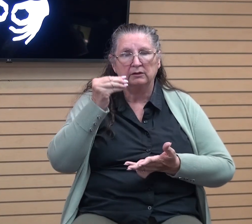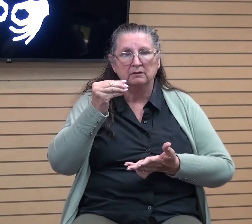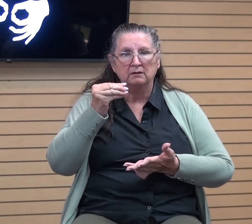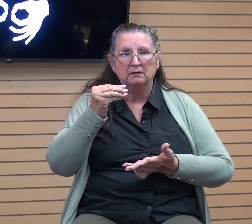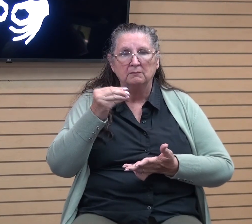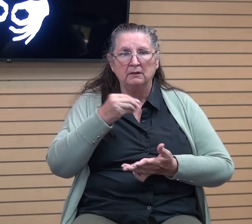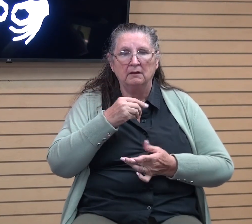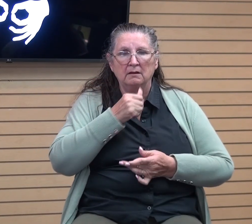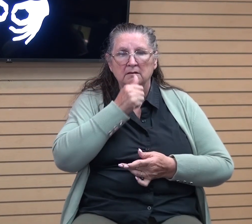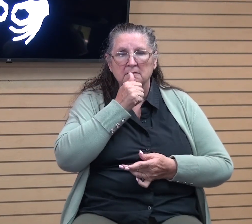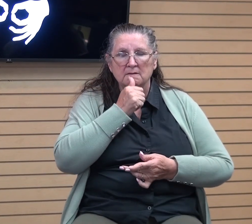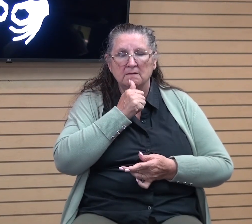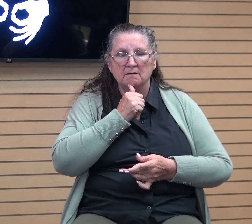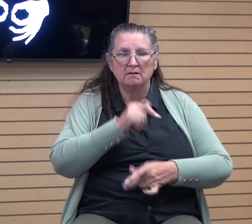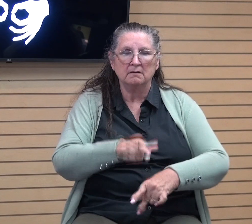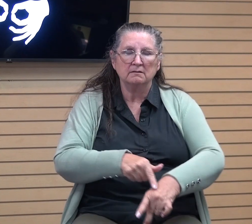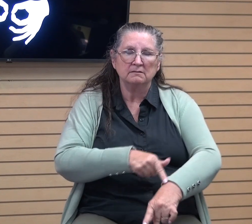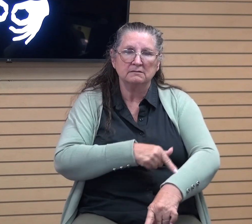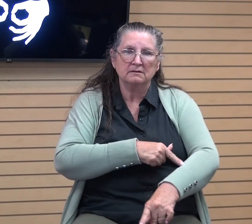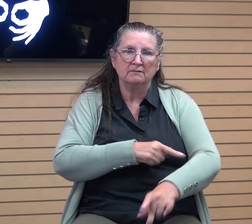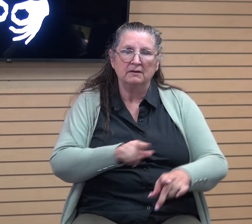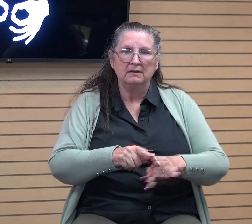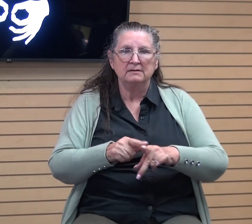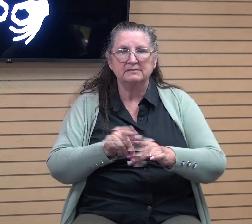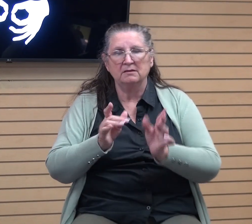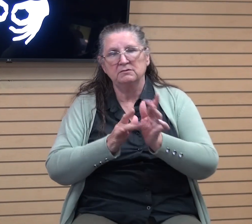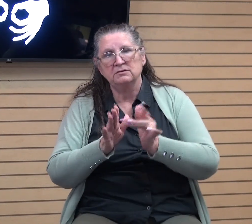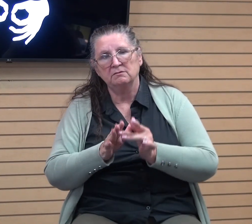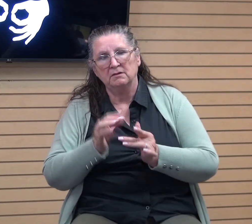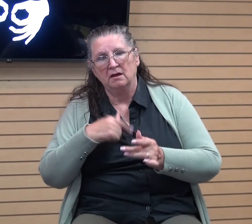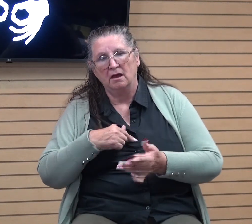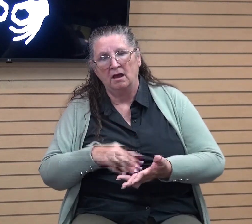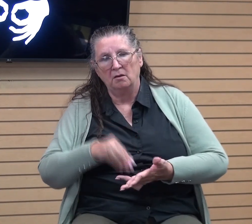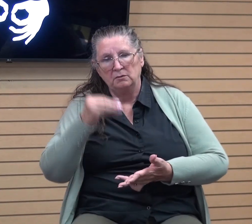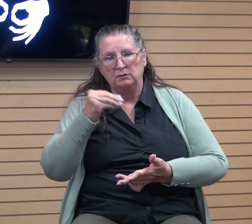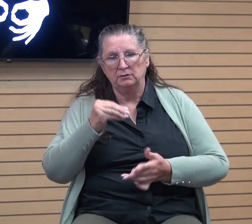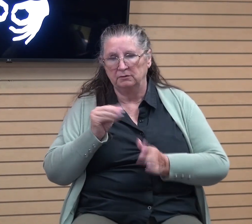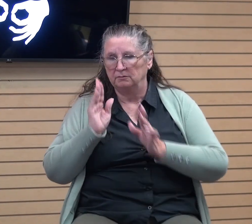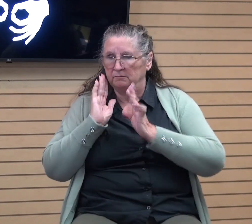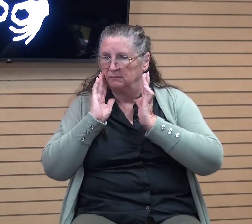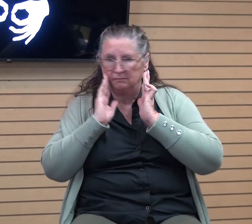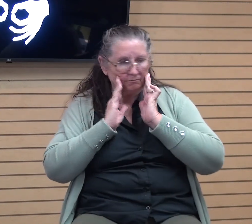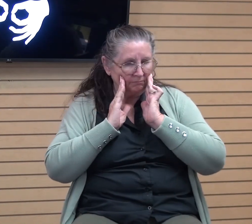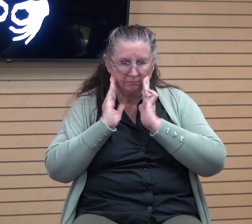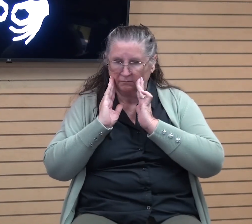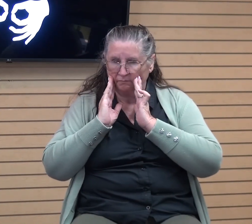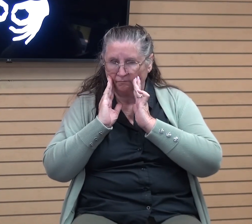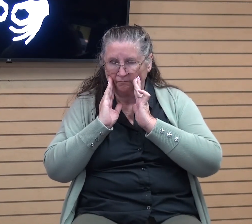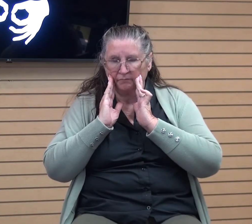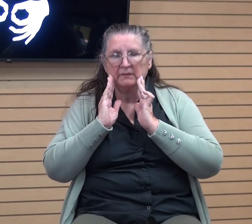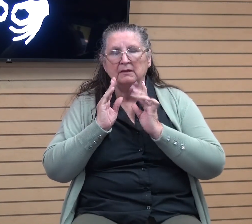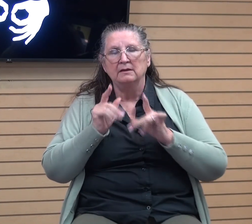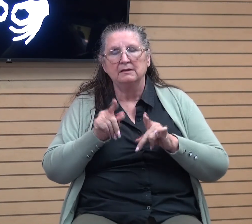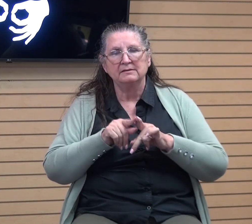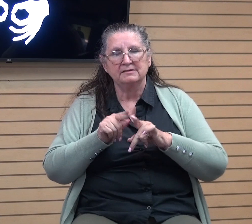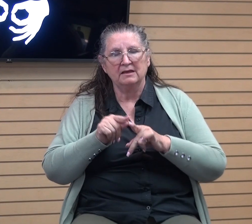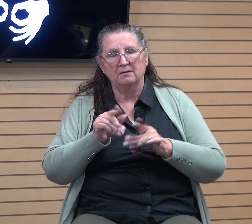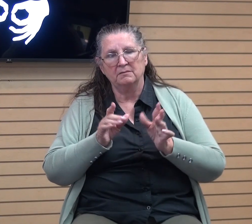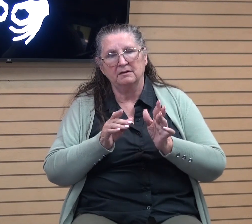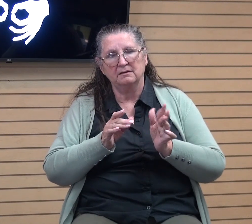-suffering like Jesus is? Am I learning to turn the other cheek like Jesus instructs? Am I learning